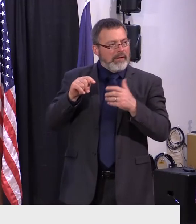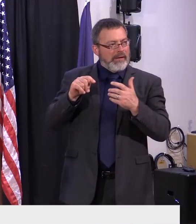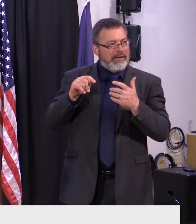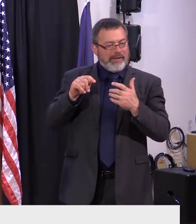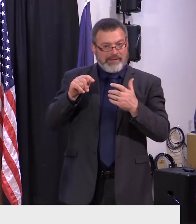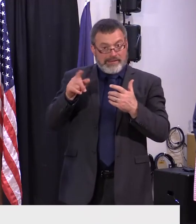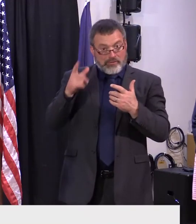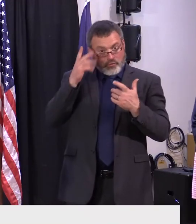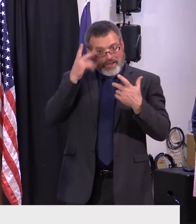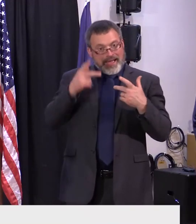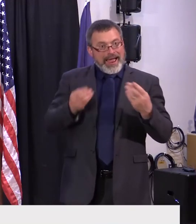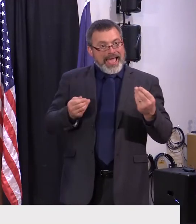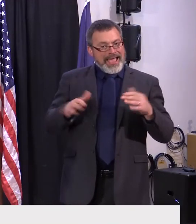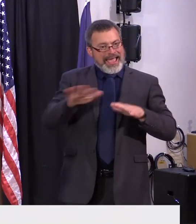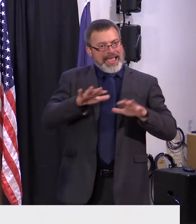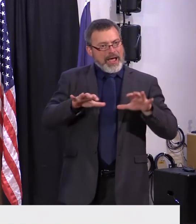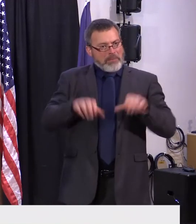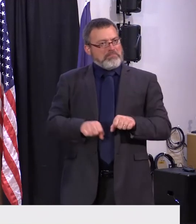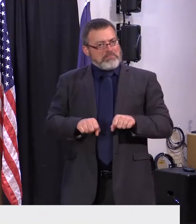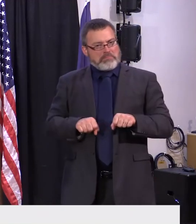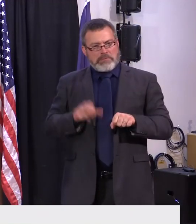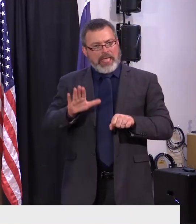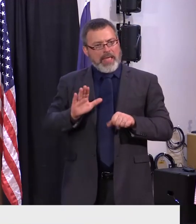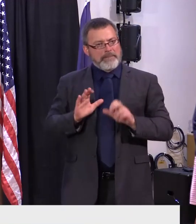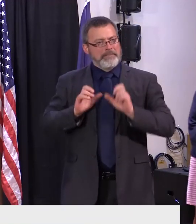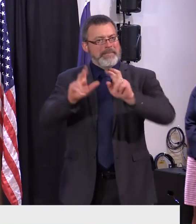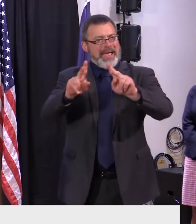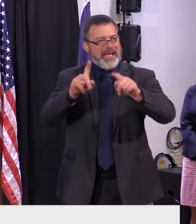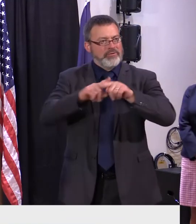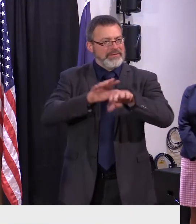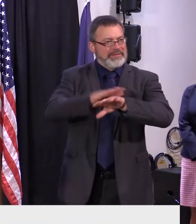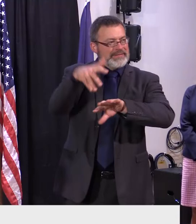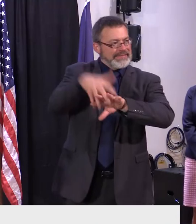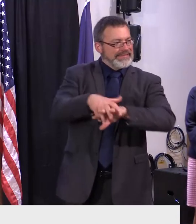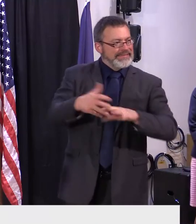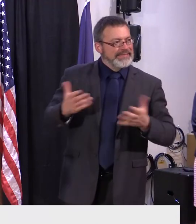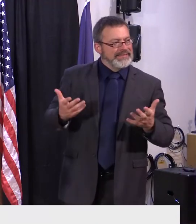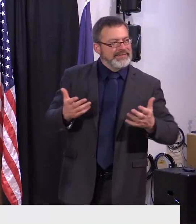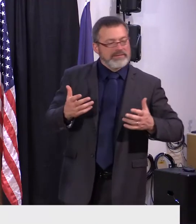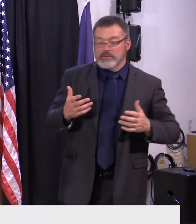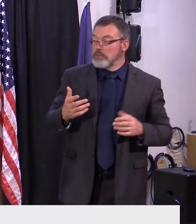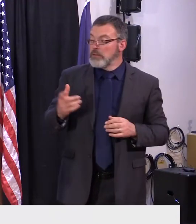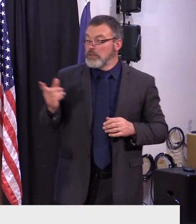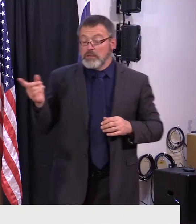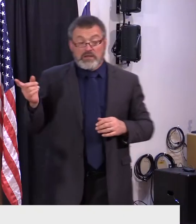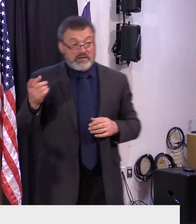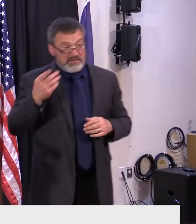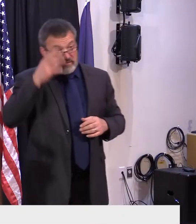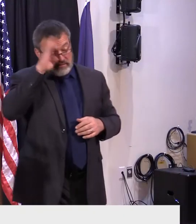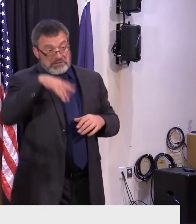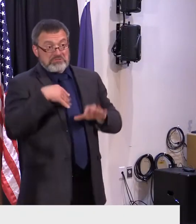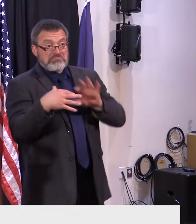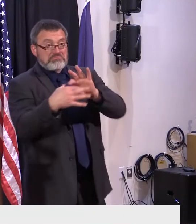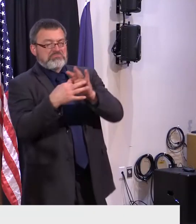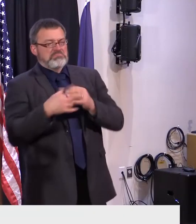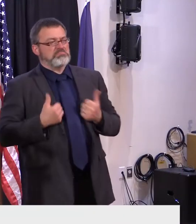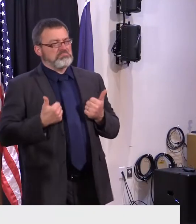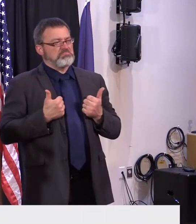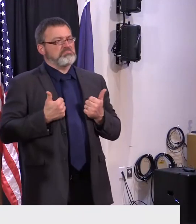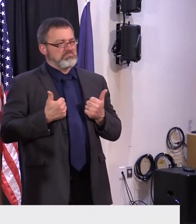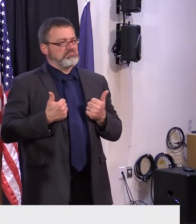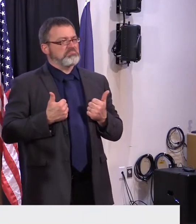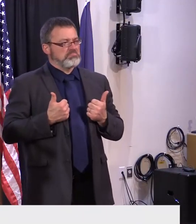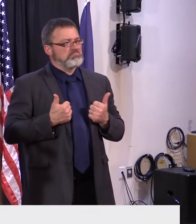we've had a great relationship i believe with chief stevens here in vermont uh and uh and